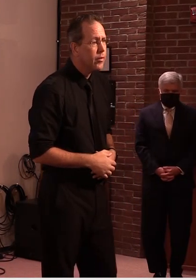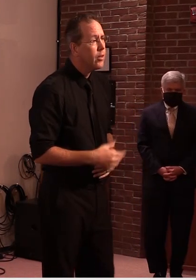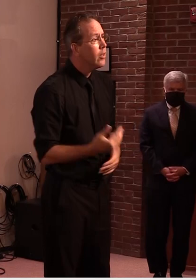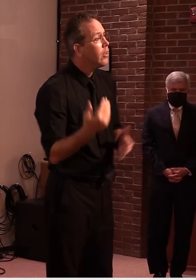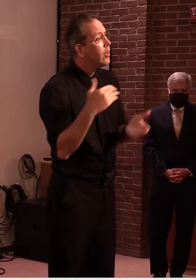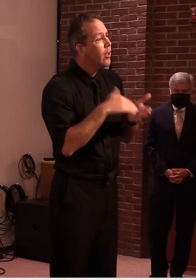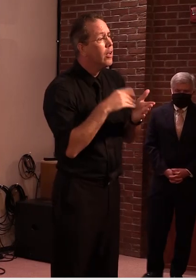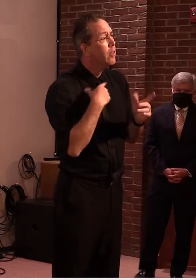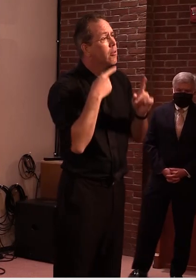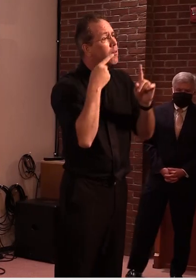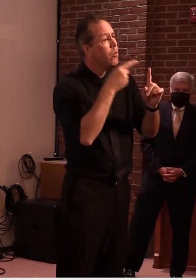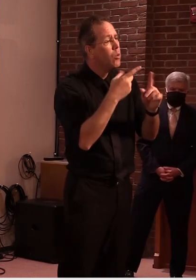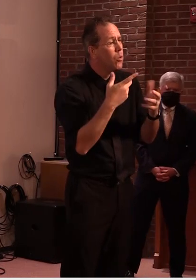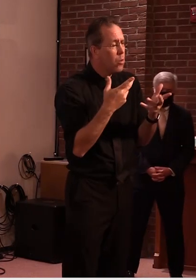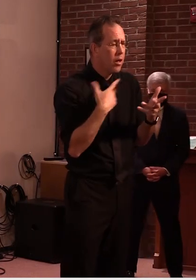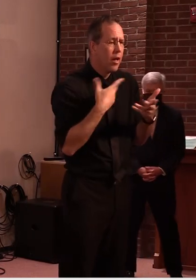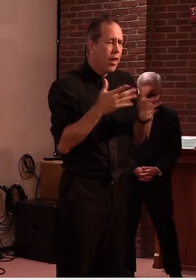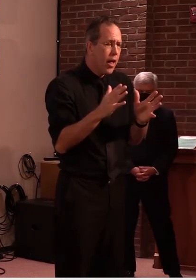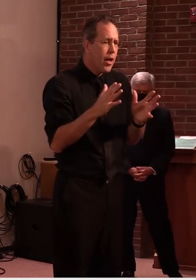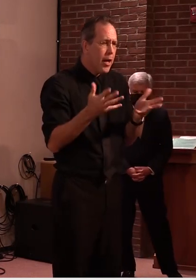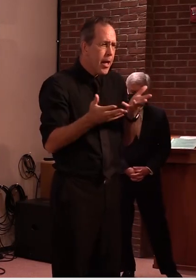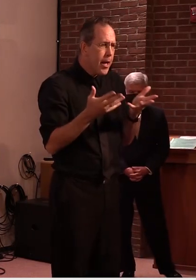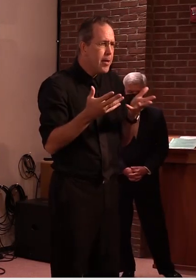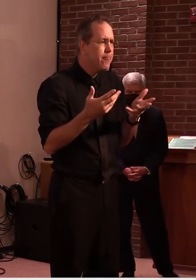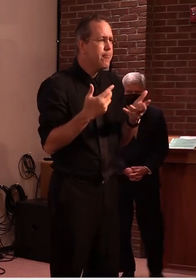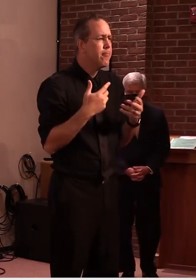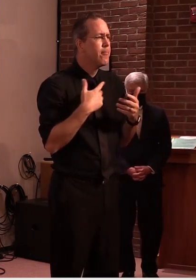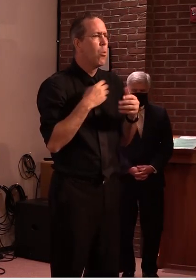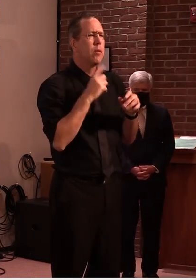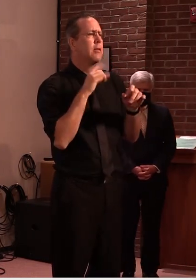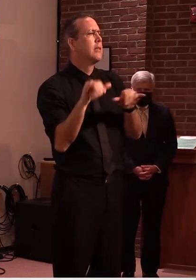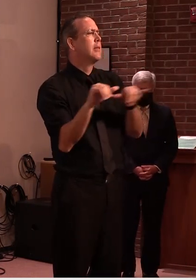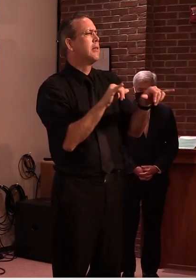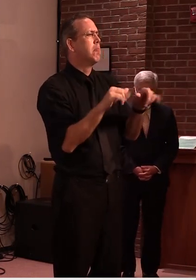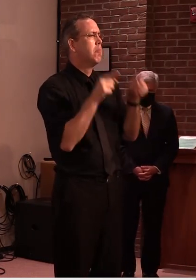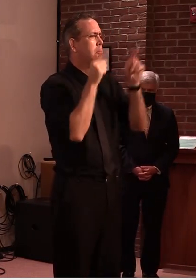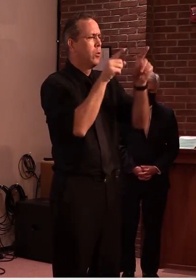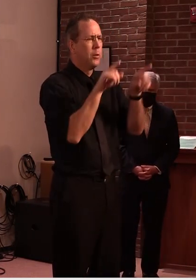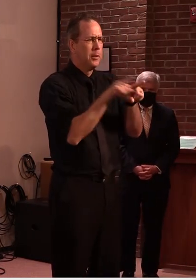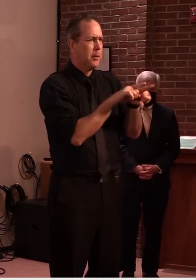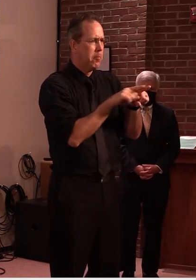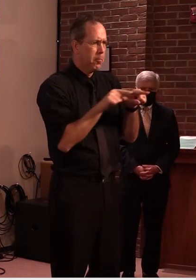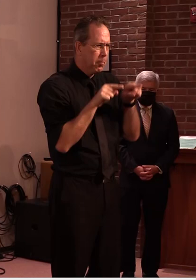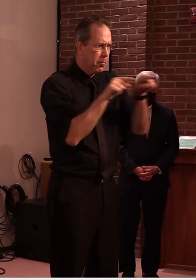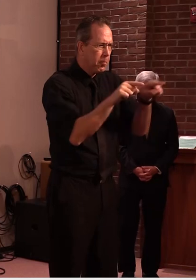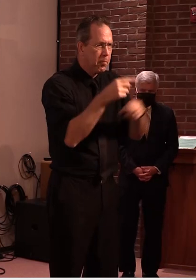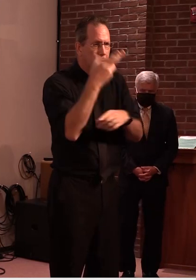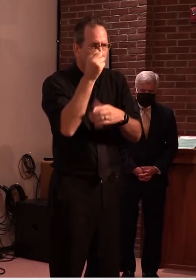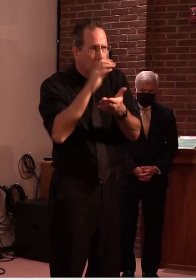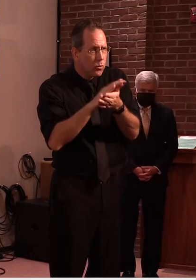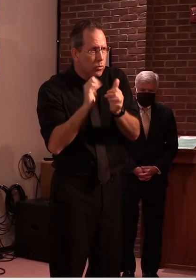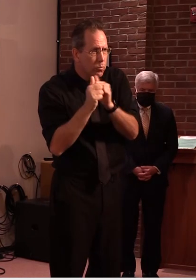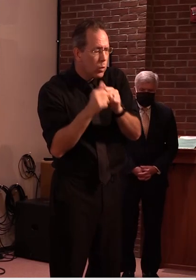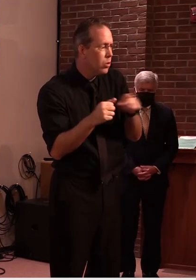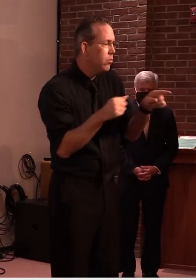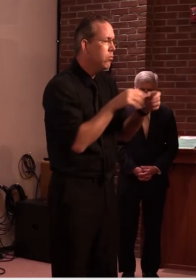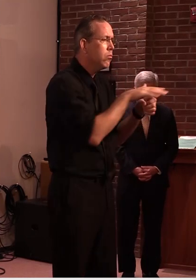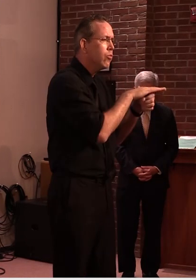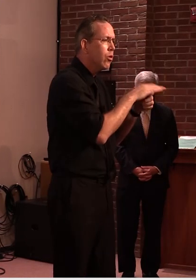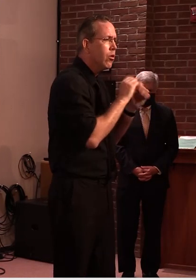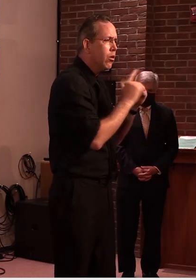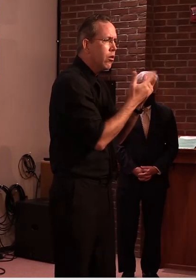is consistency um between the the modifications proposed at the high school level and the expectations for